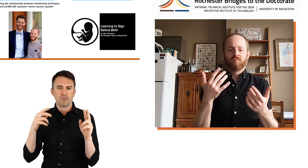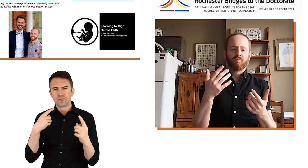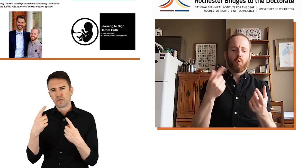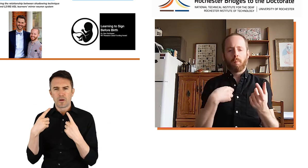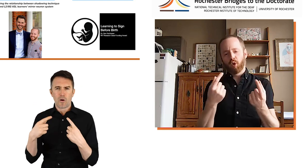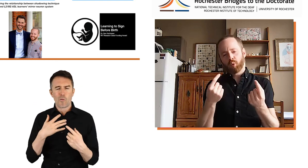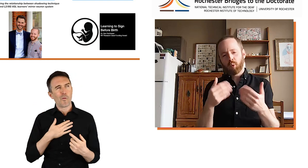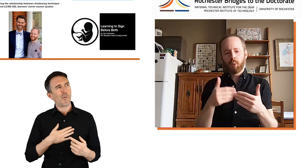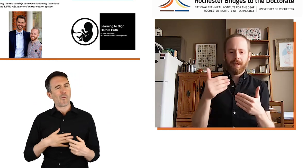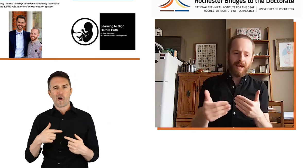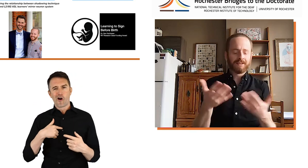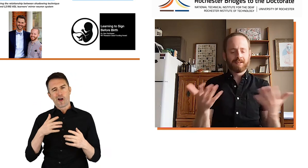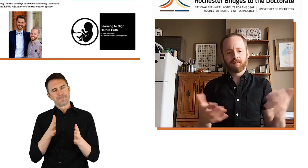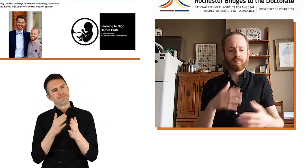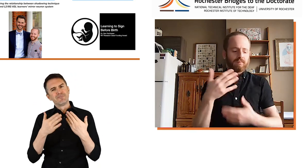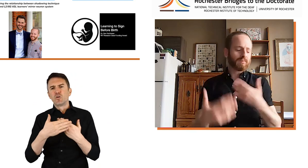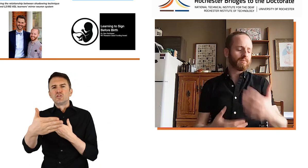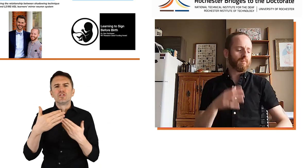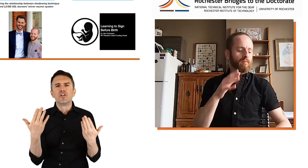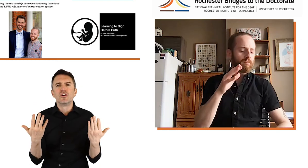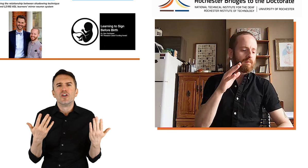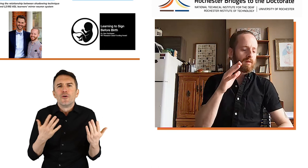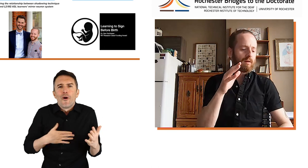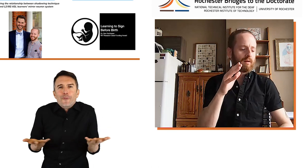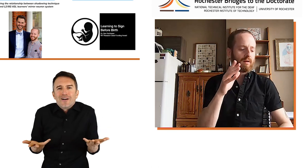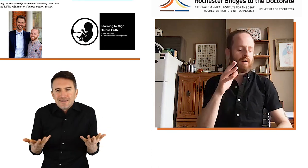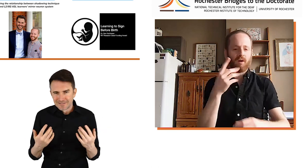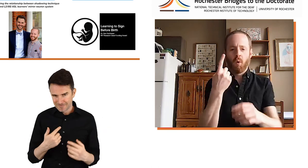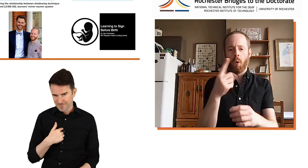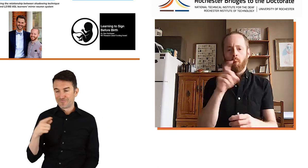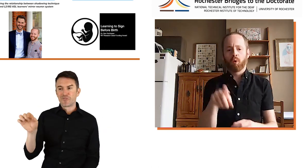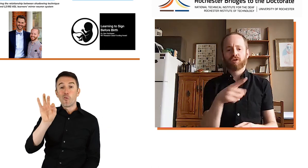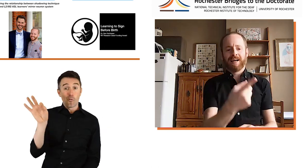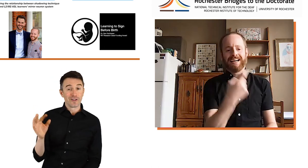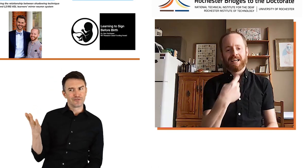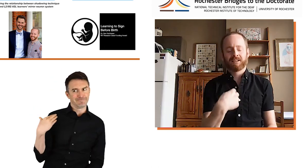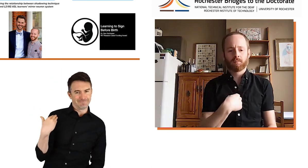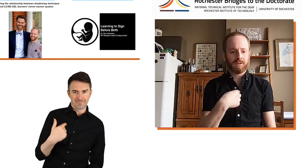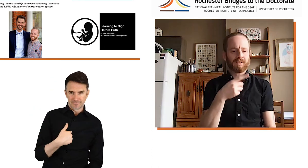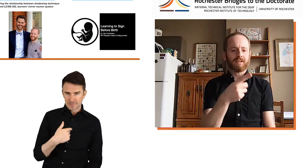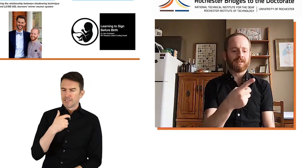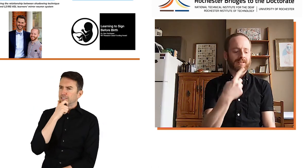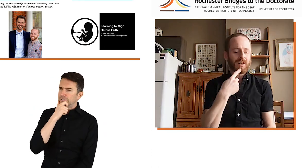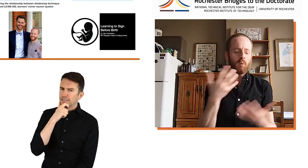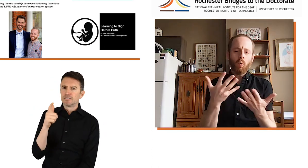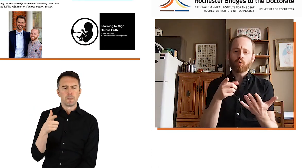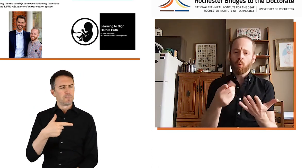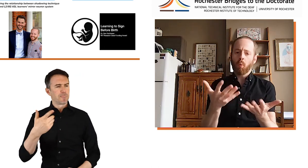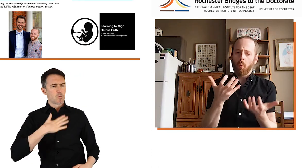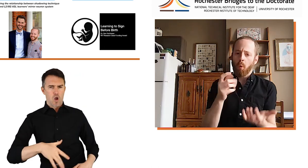what I plan to do next and so on and so forth. One question Peter asked me was,